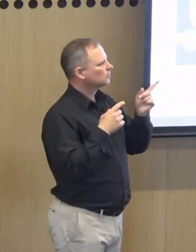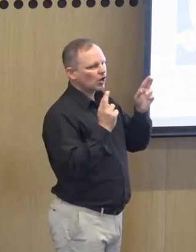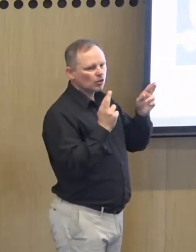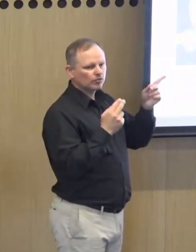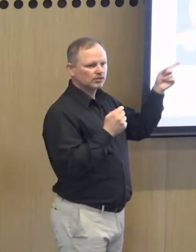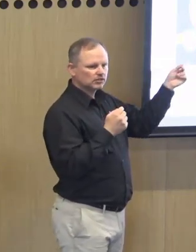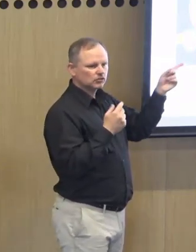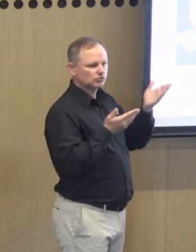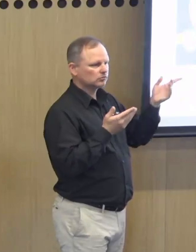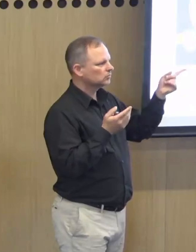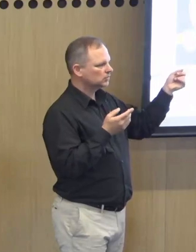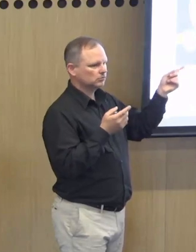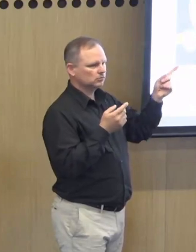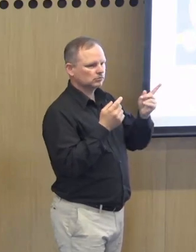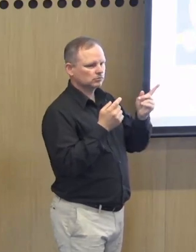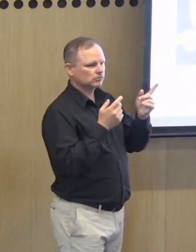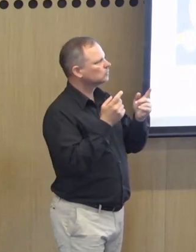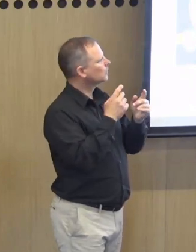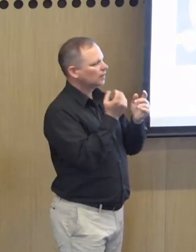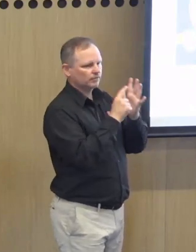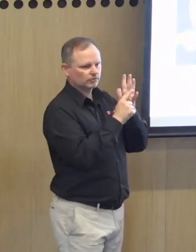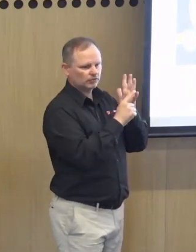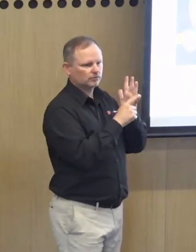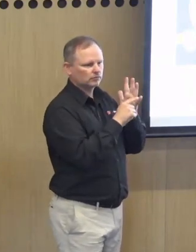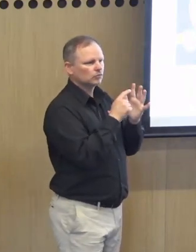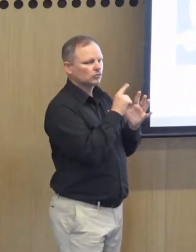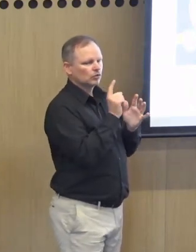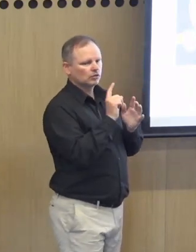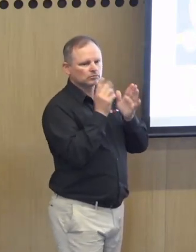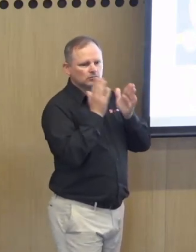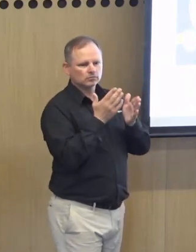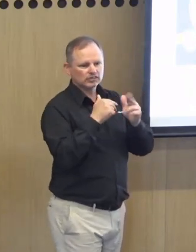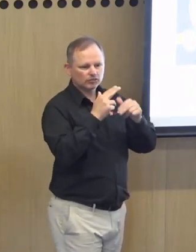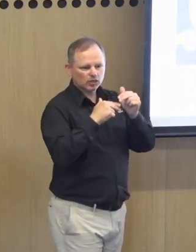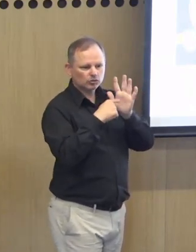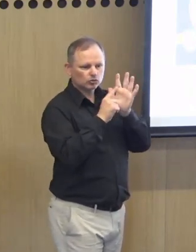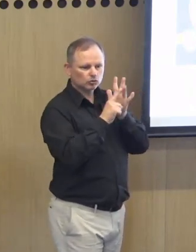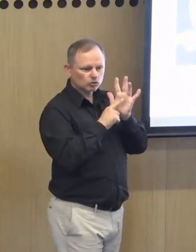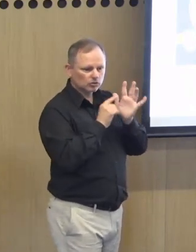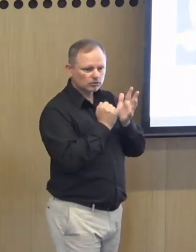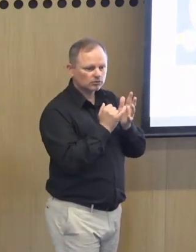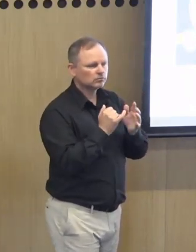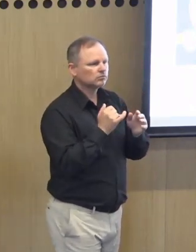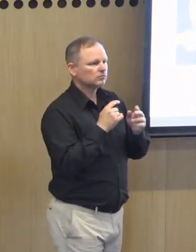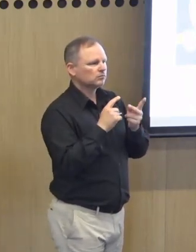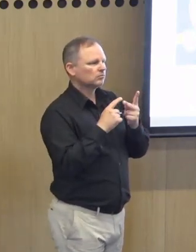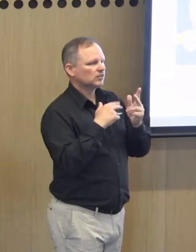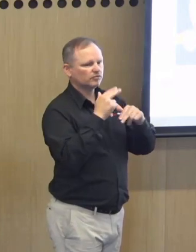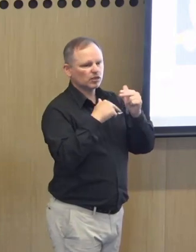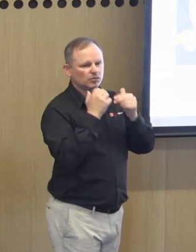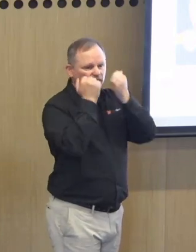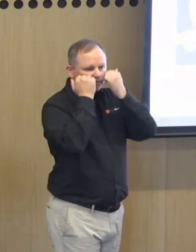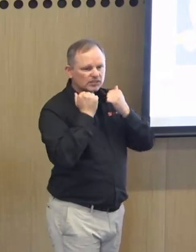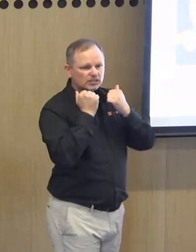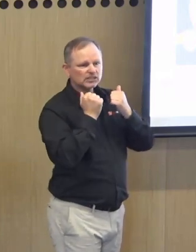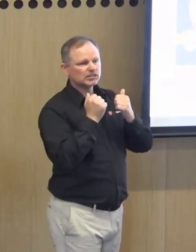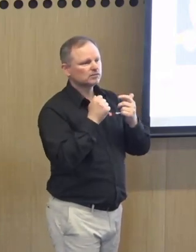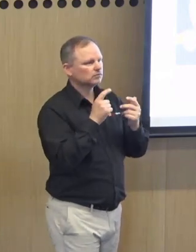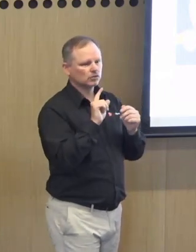people those reports with the focus on spoken language aren't properly um aren't properly designed